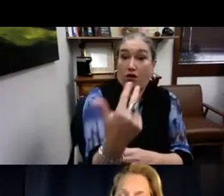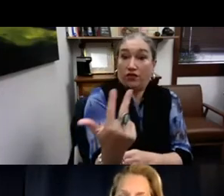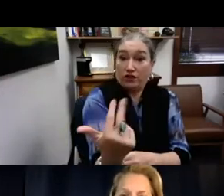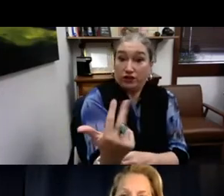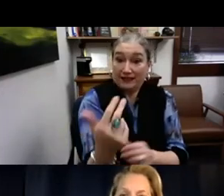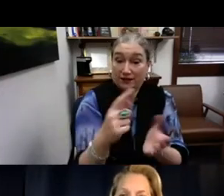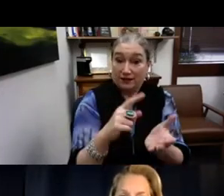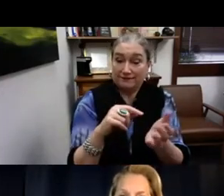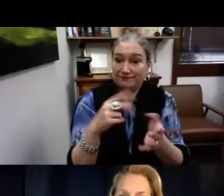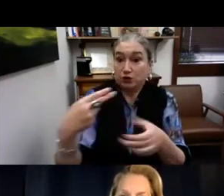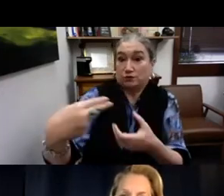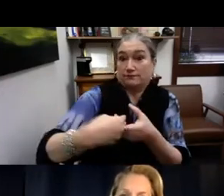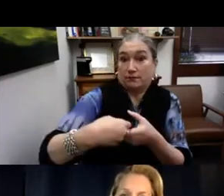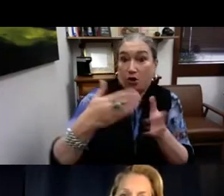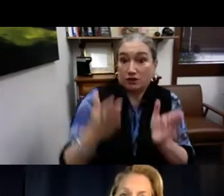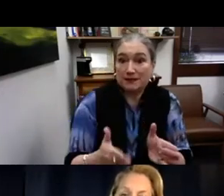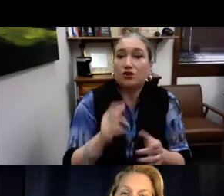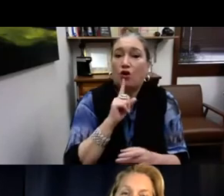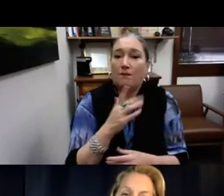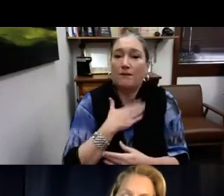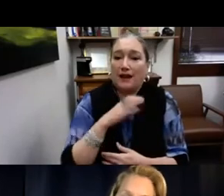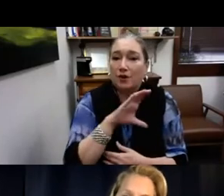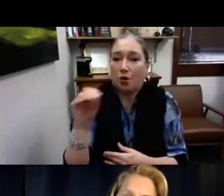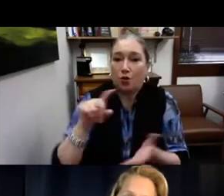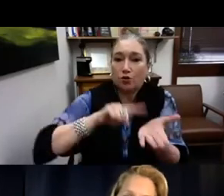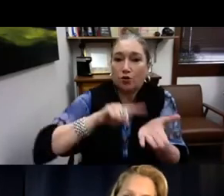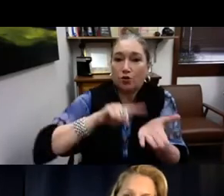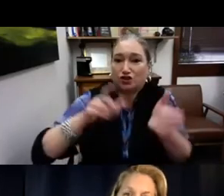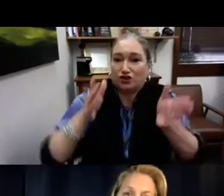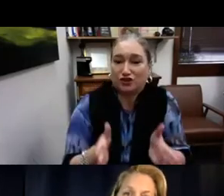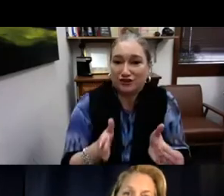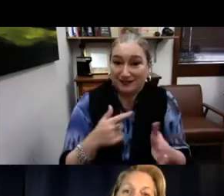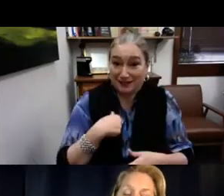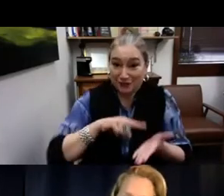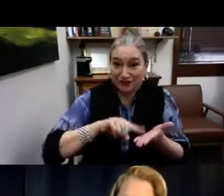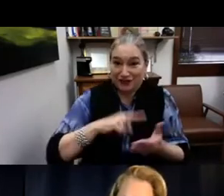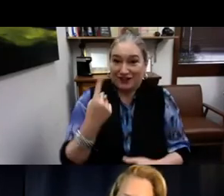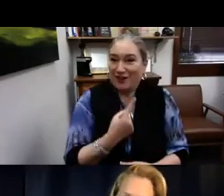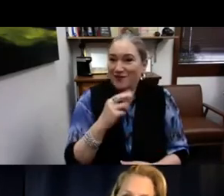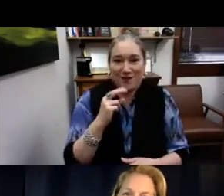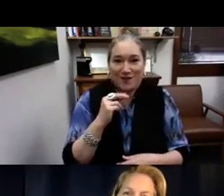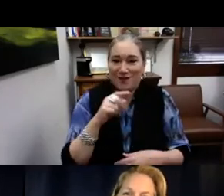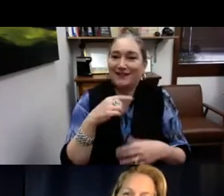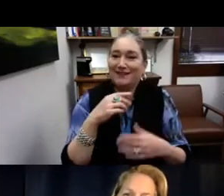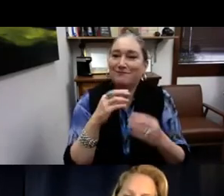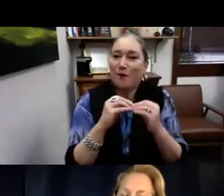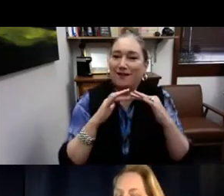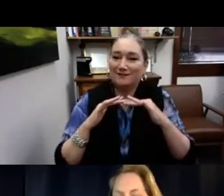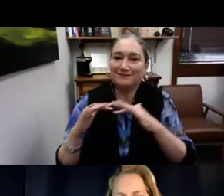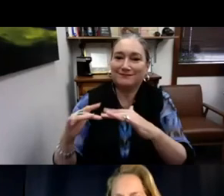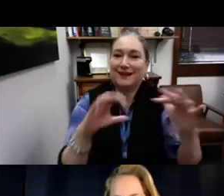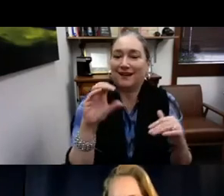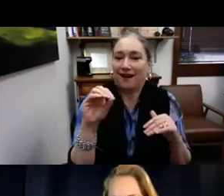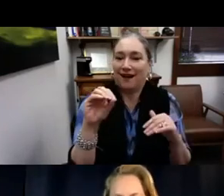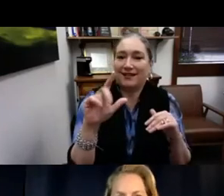find what we can from the web. So these 13 participants are my co-researchers. And so I,